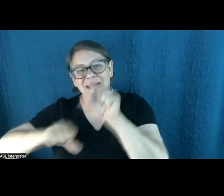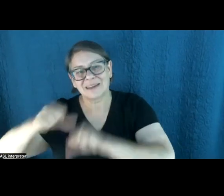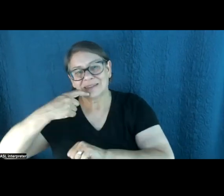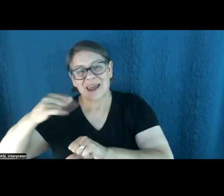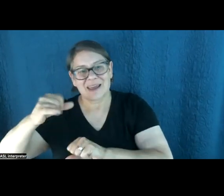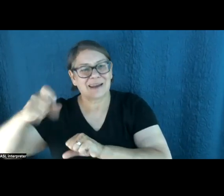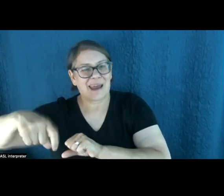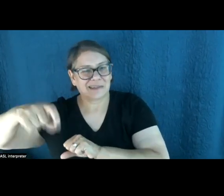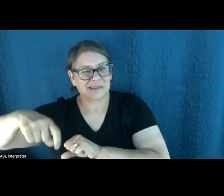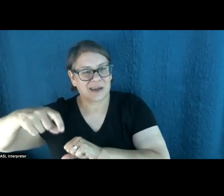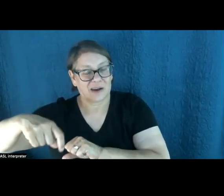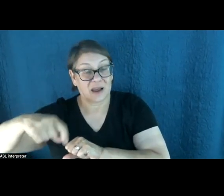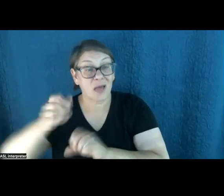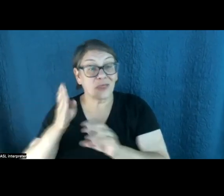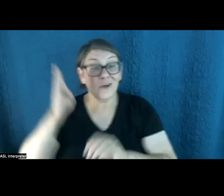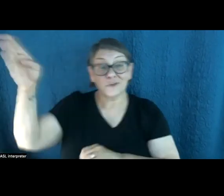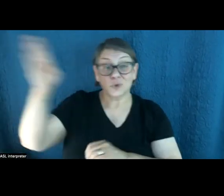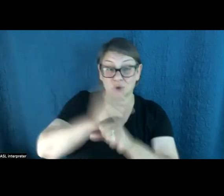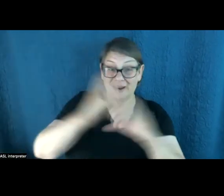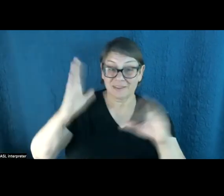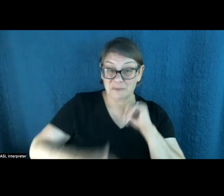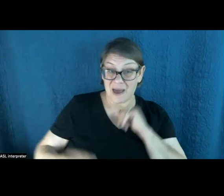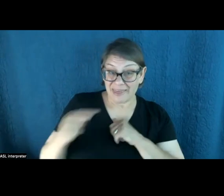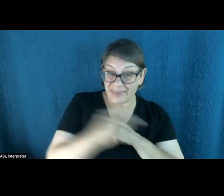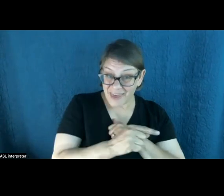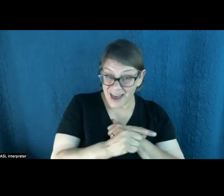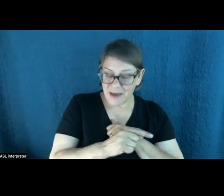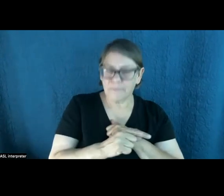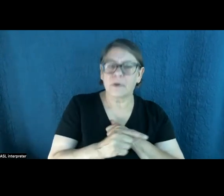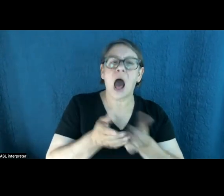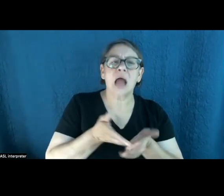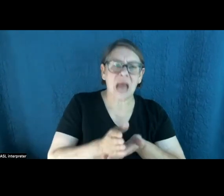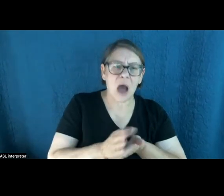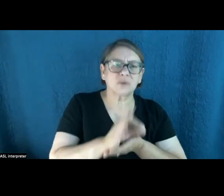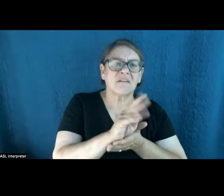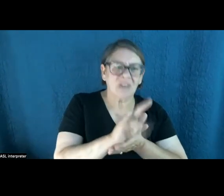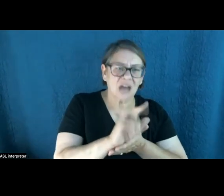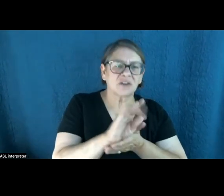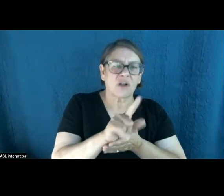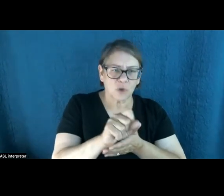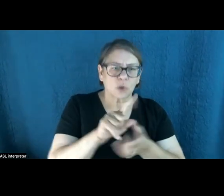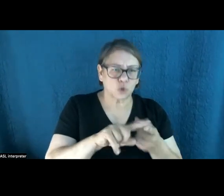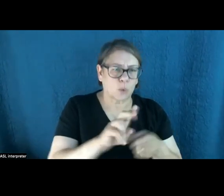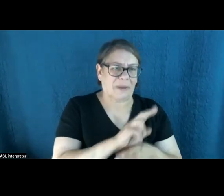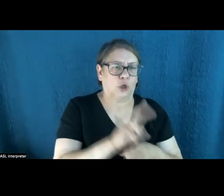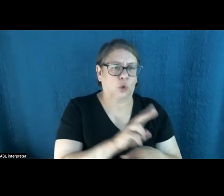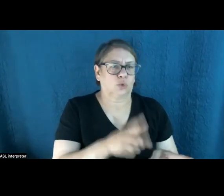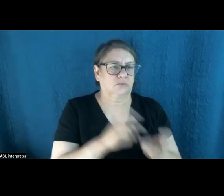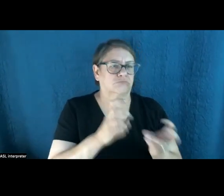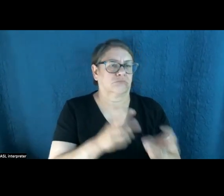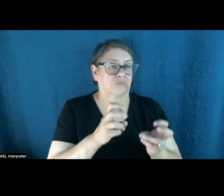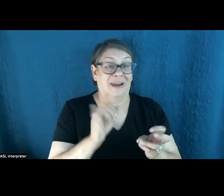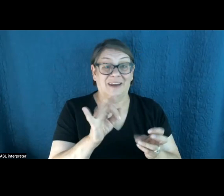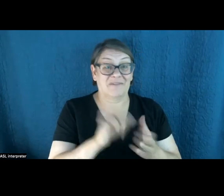climate future envisioned by these companies allows large amounts of fossil fuels to continue to be burned. And if that future is